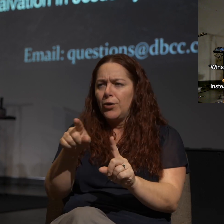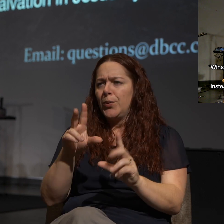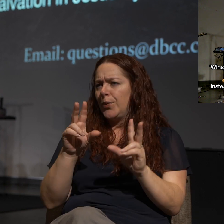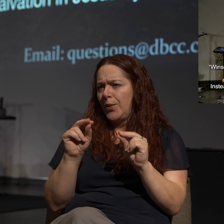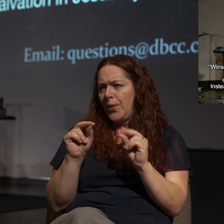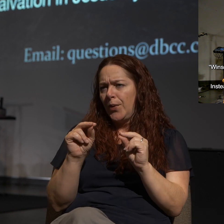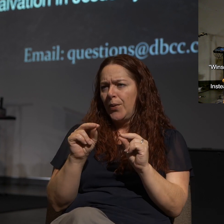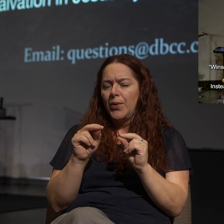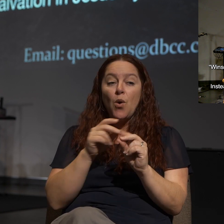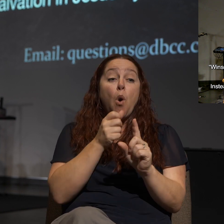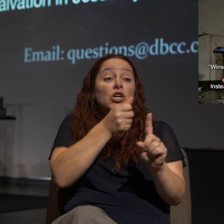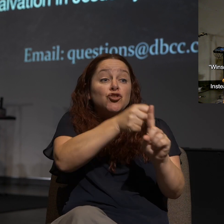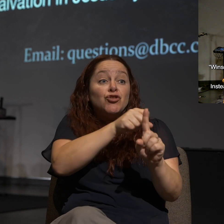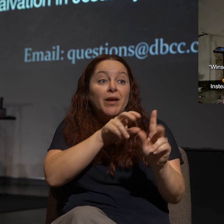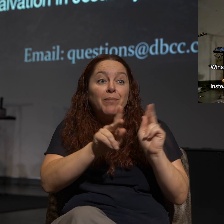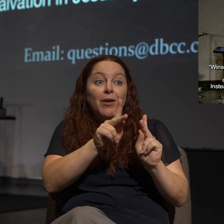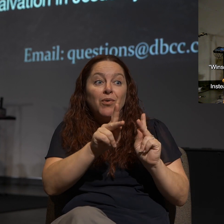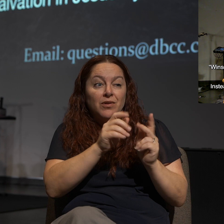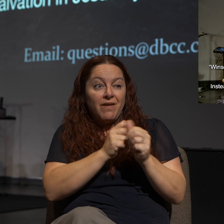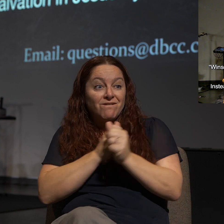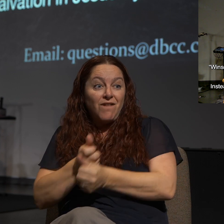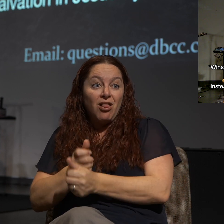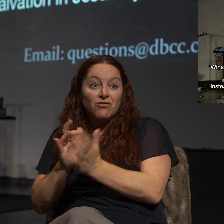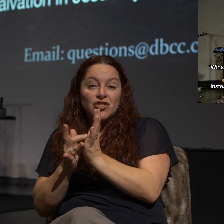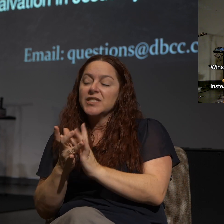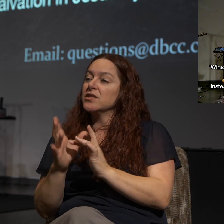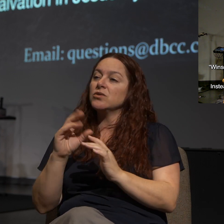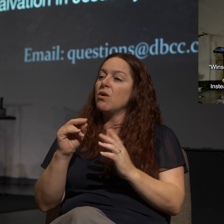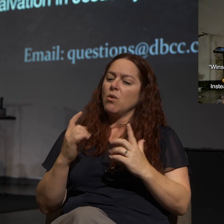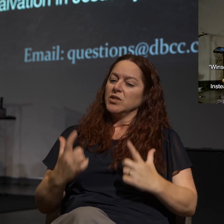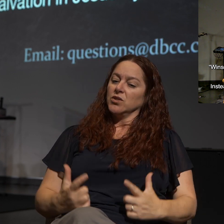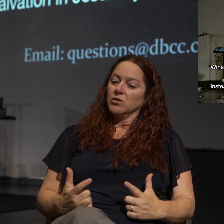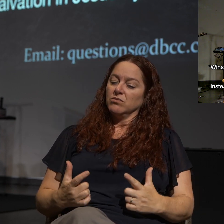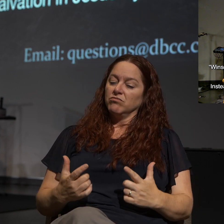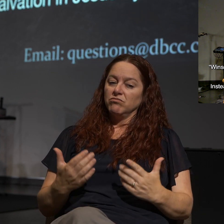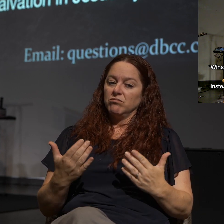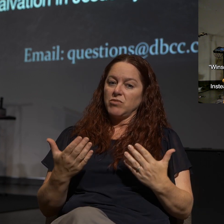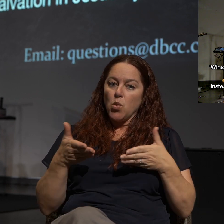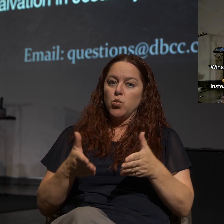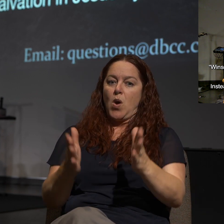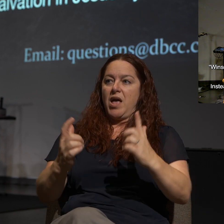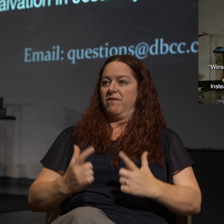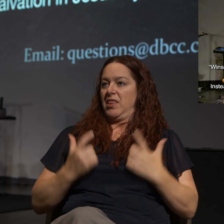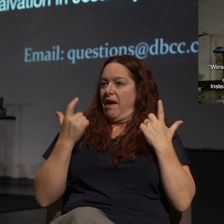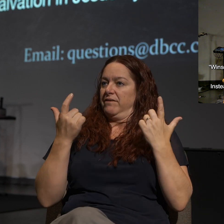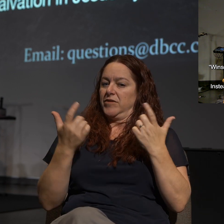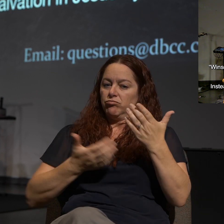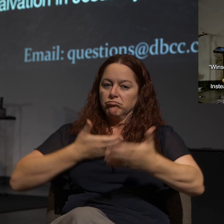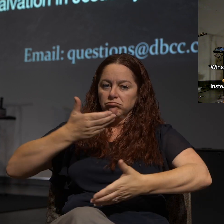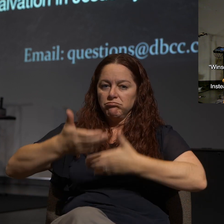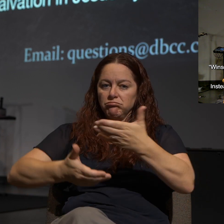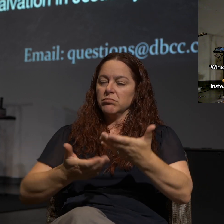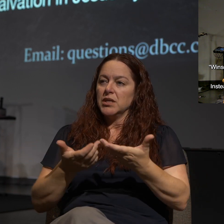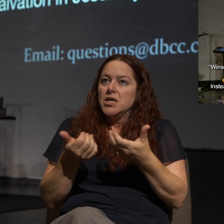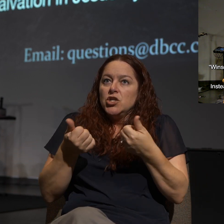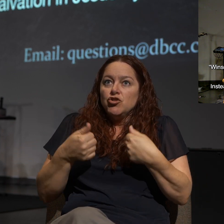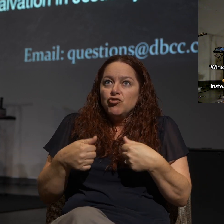into following Jesus. This is a way of life. This is an attempt to